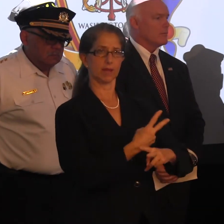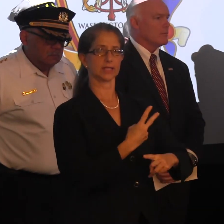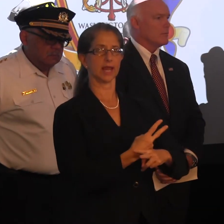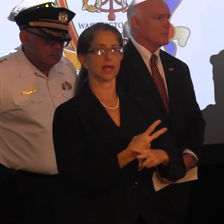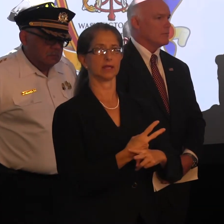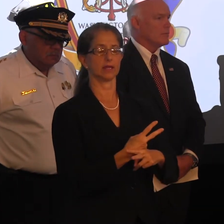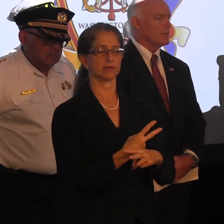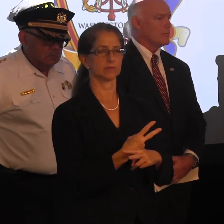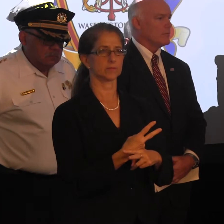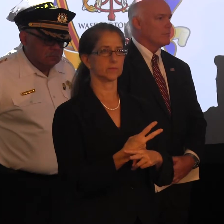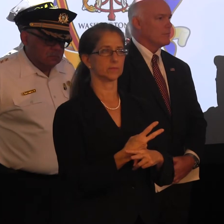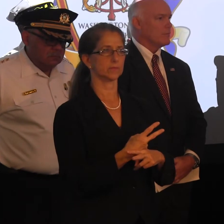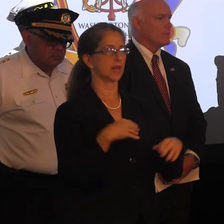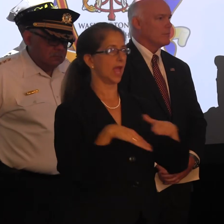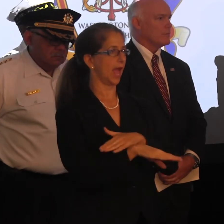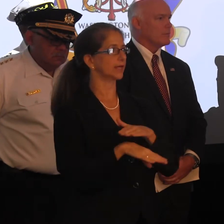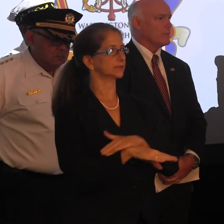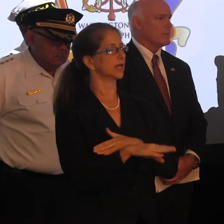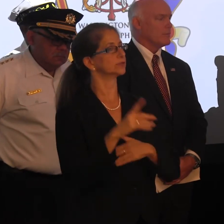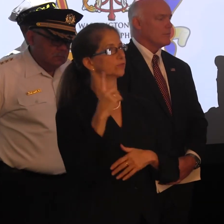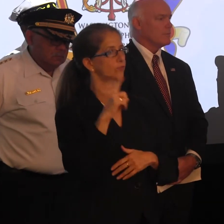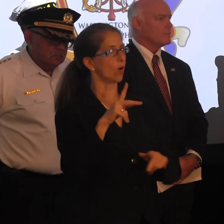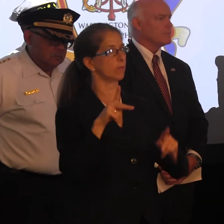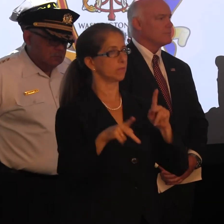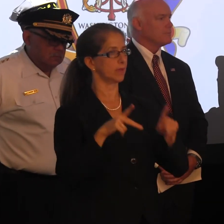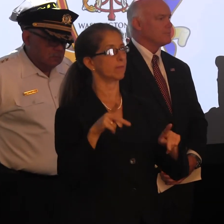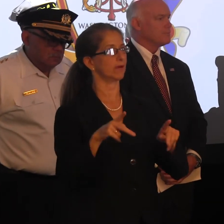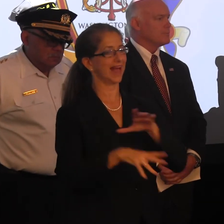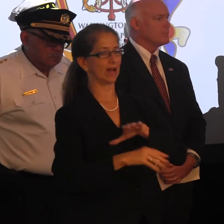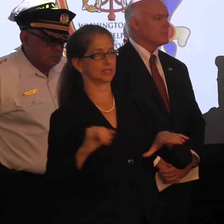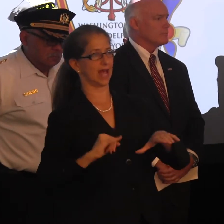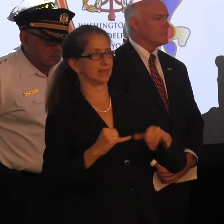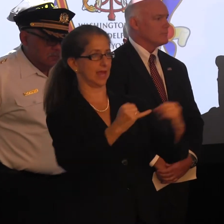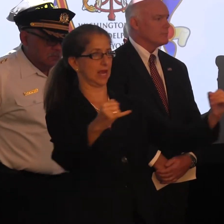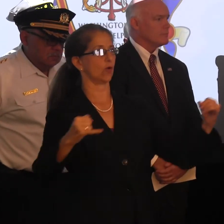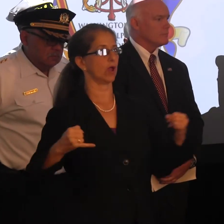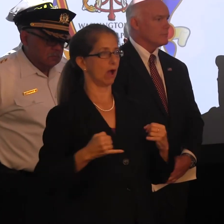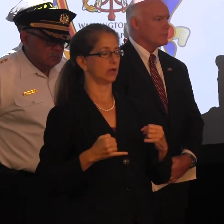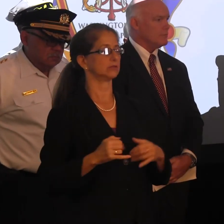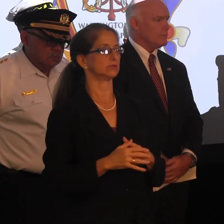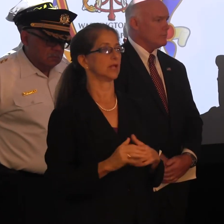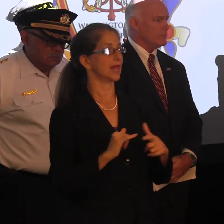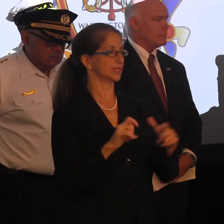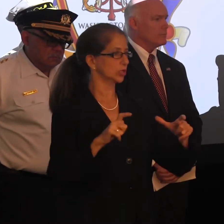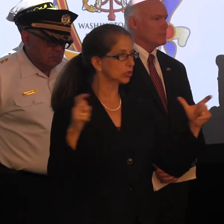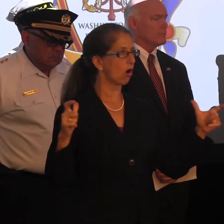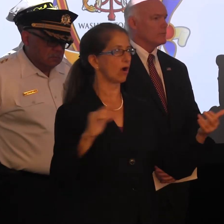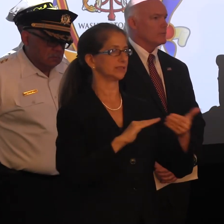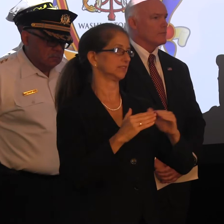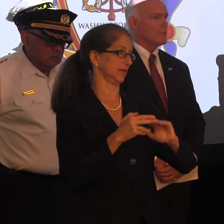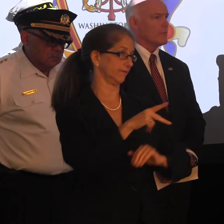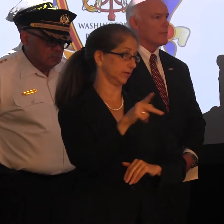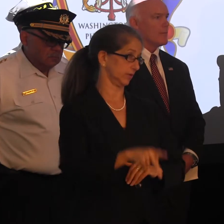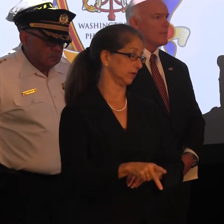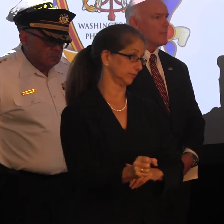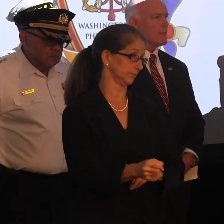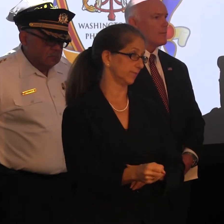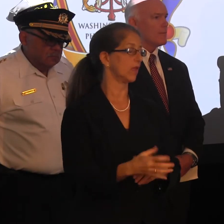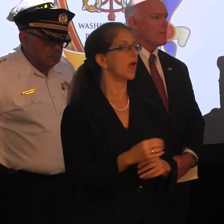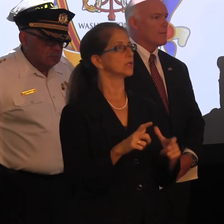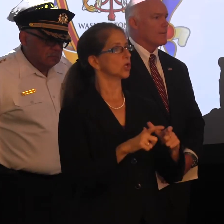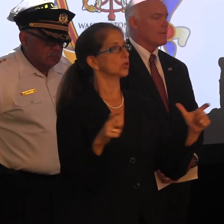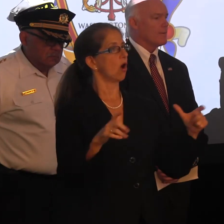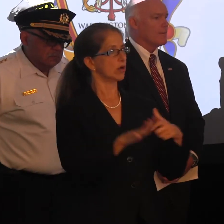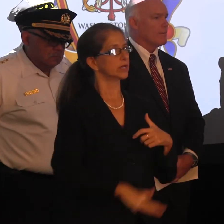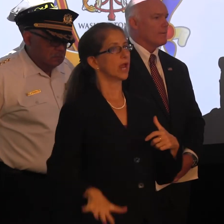access for the public outside the perimeter. So this is a large city, and there are large